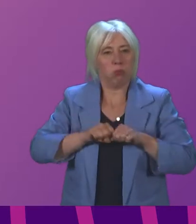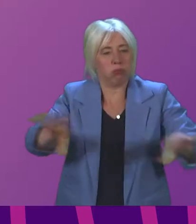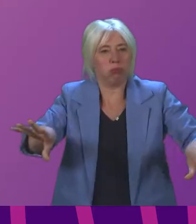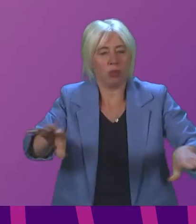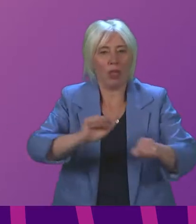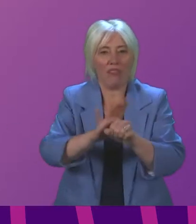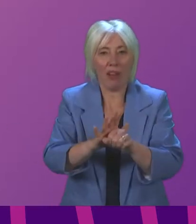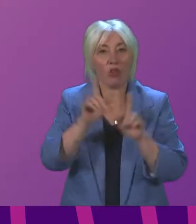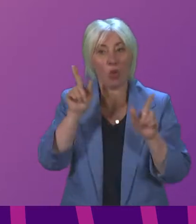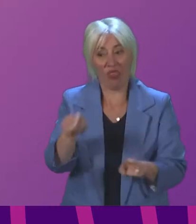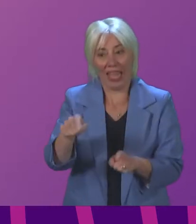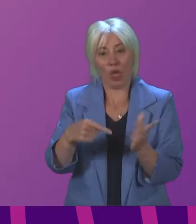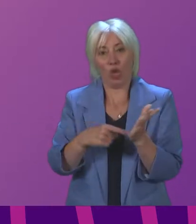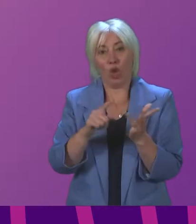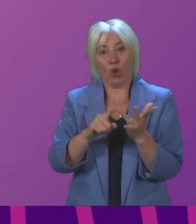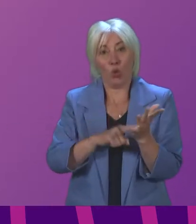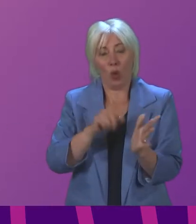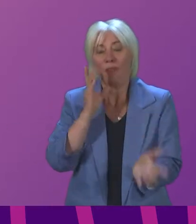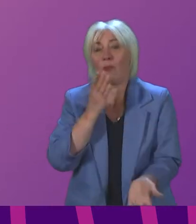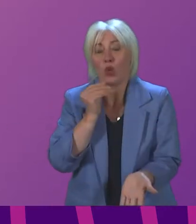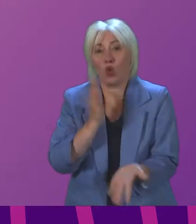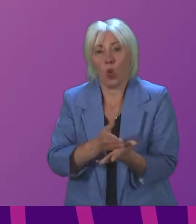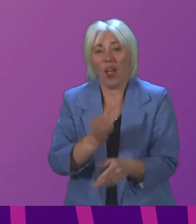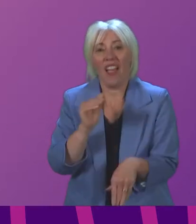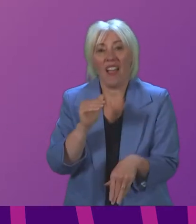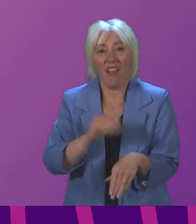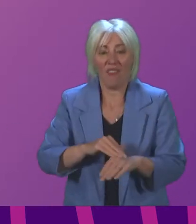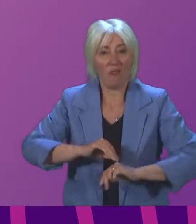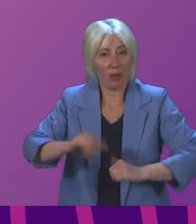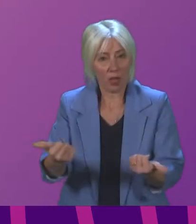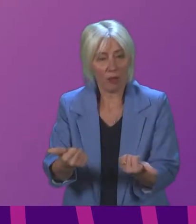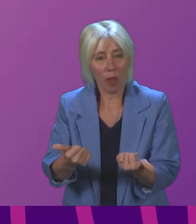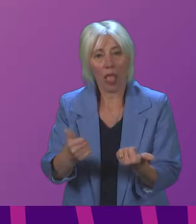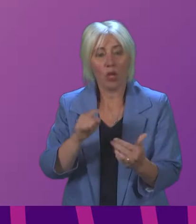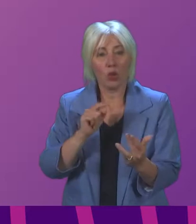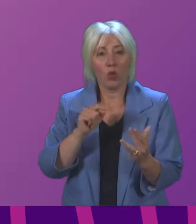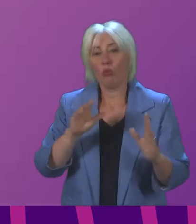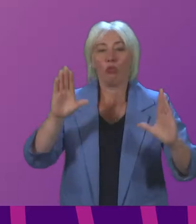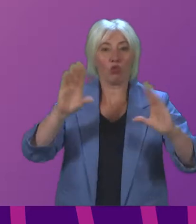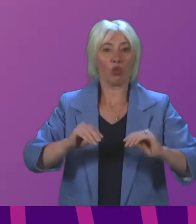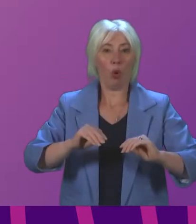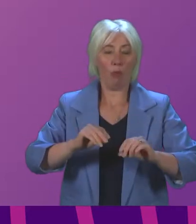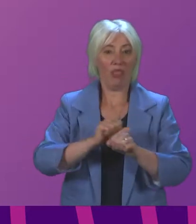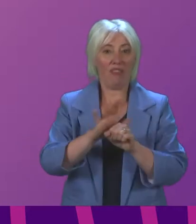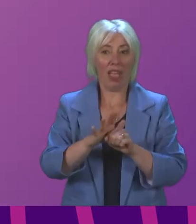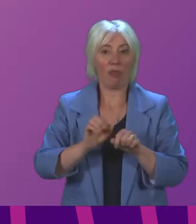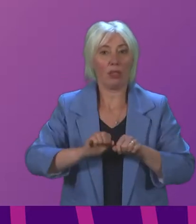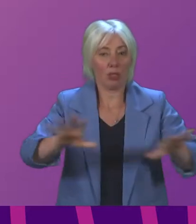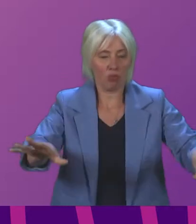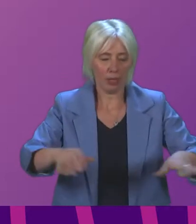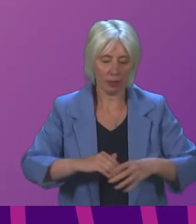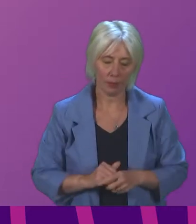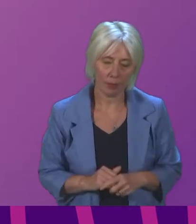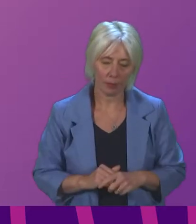that we must ensure is effective in interrupting the spread of the virus should that be the case